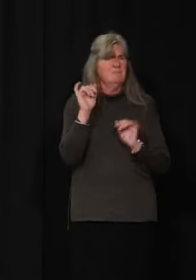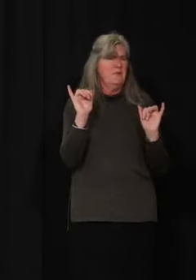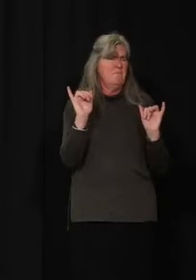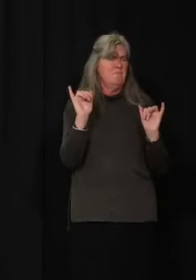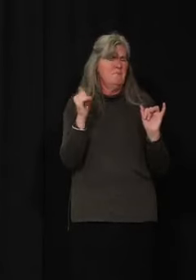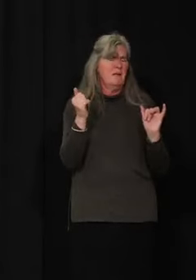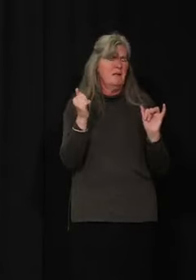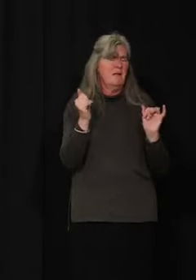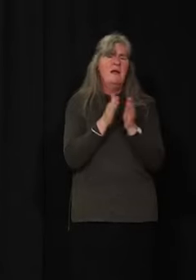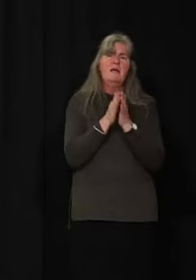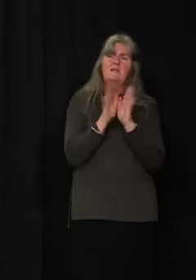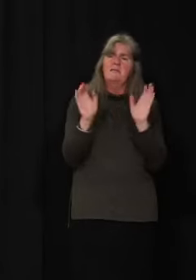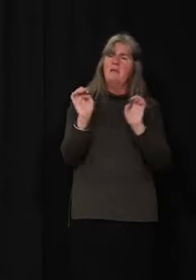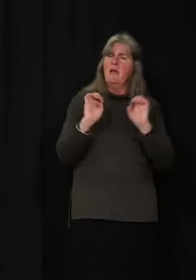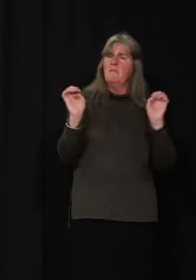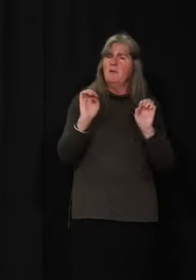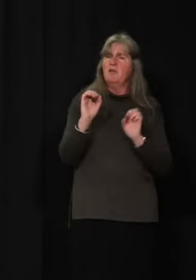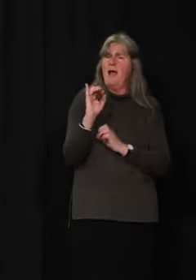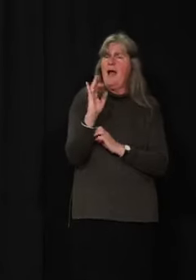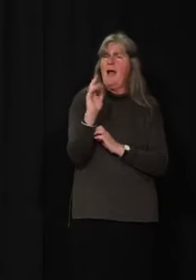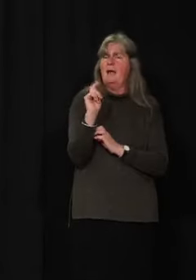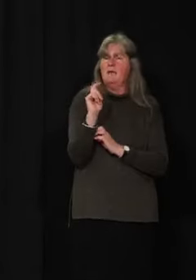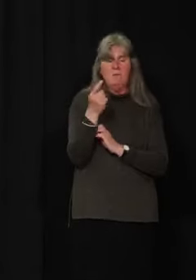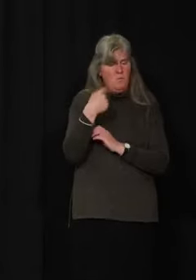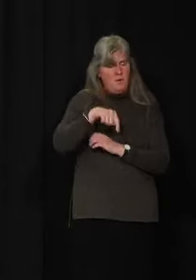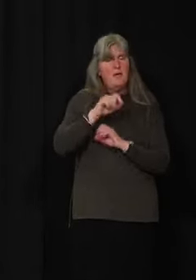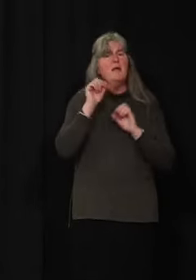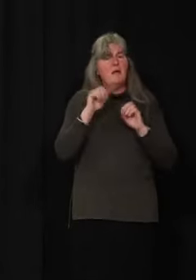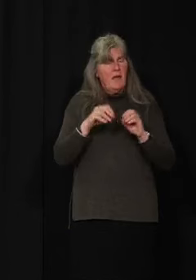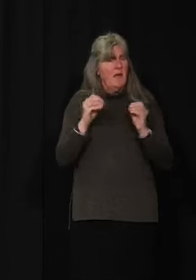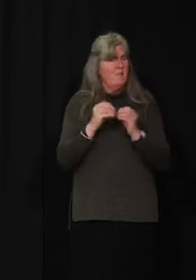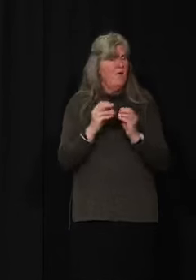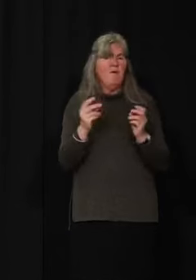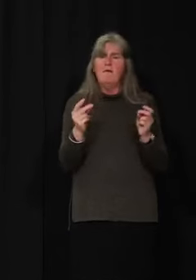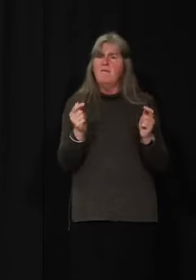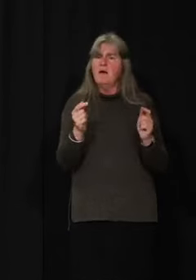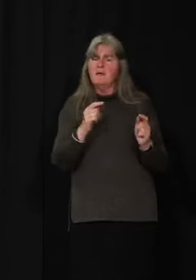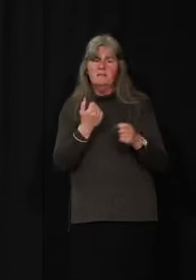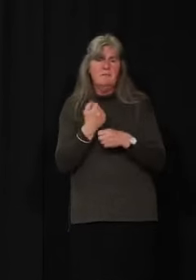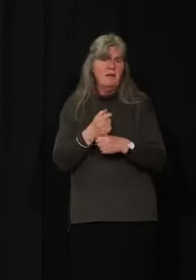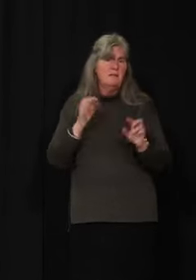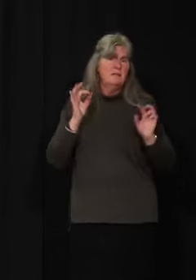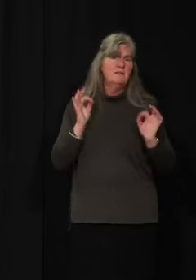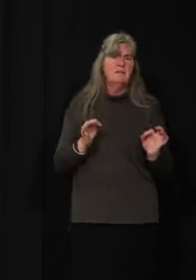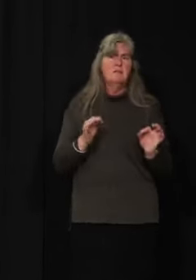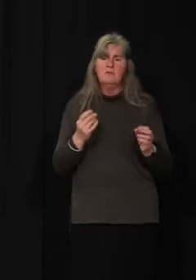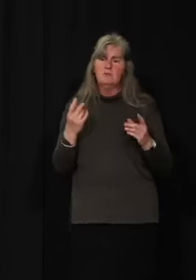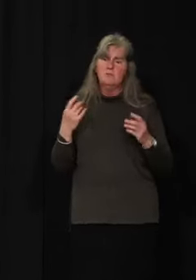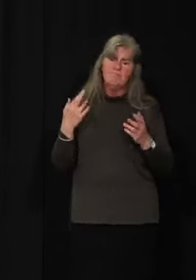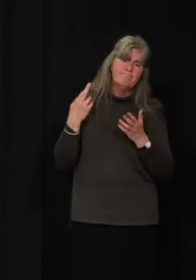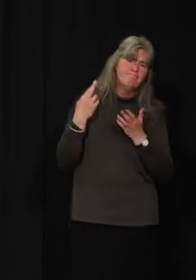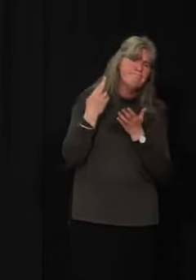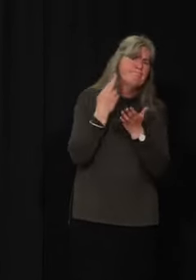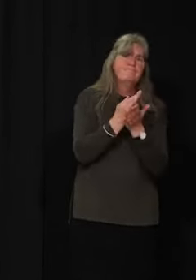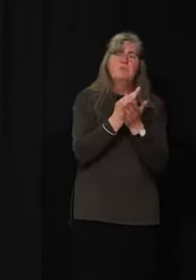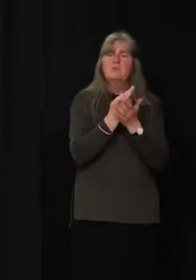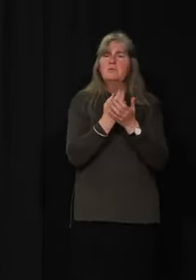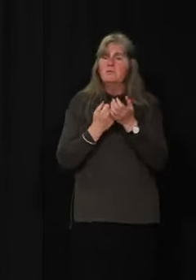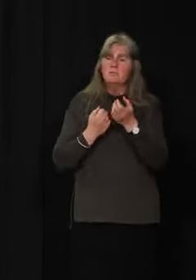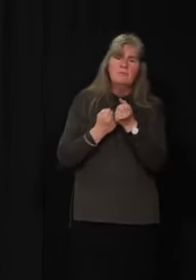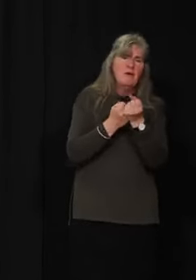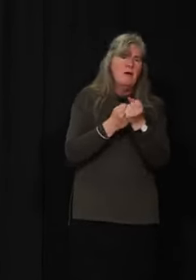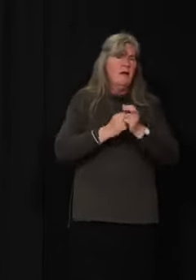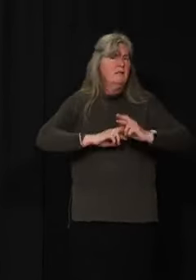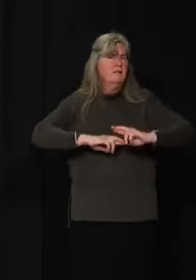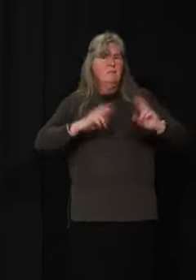The Civil Emergency Measures Act, it does give us the ability to be more responsive and to act quickly in response to the ongoing situations that we do